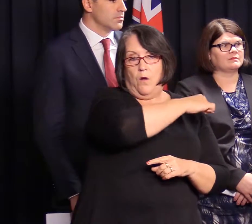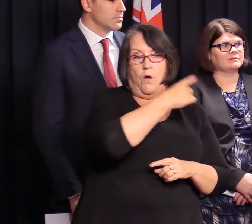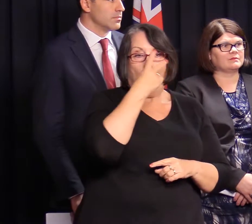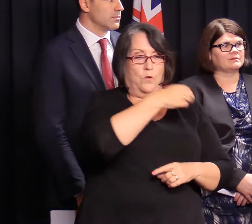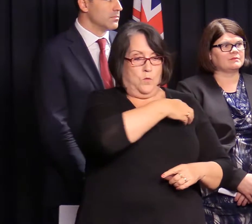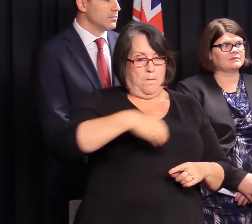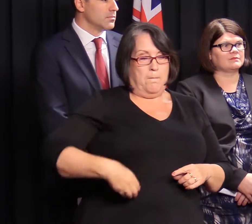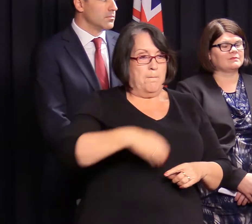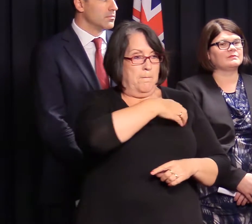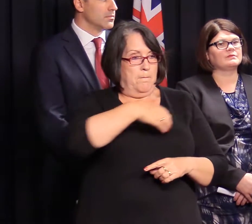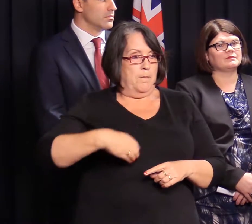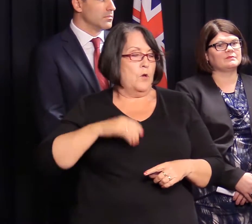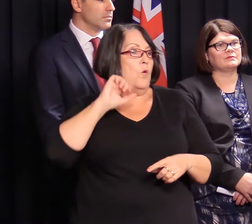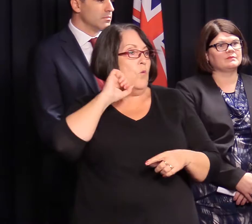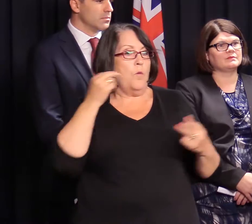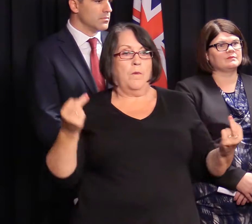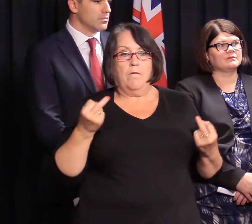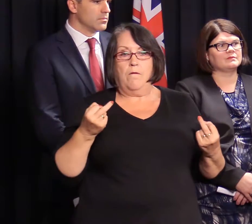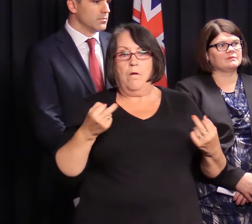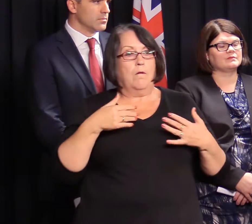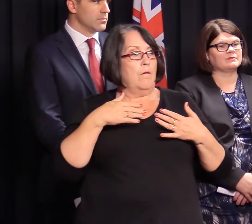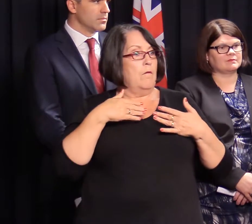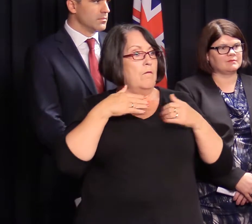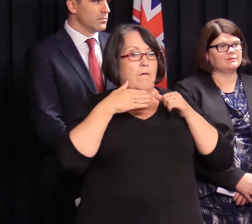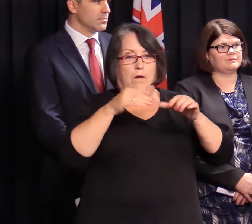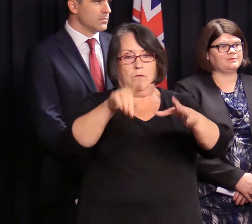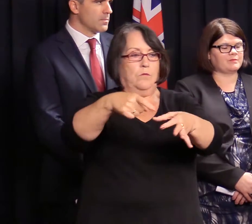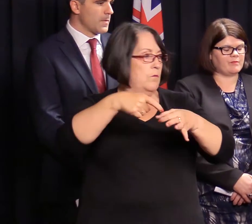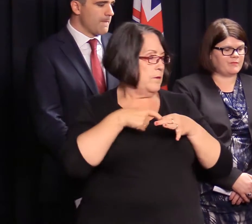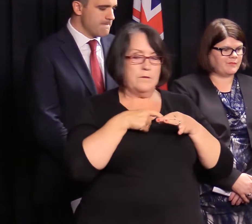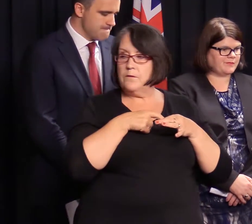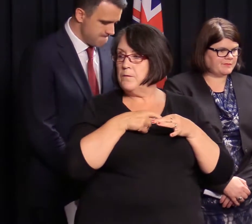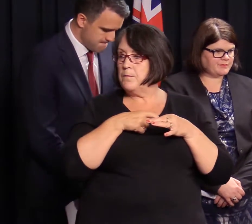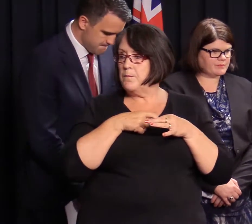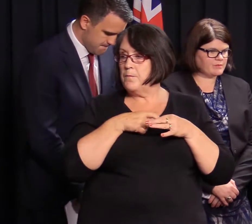Ministers will be available to answer any of your questions. Thank you. Chris.